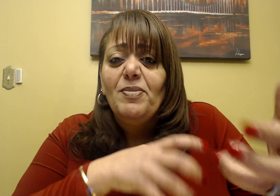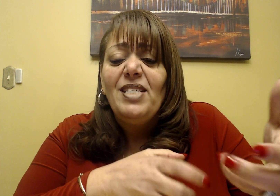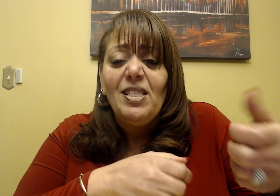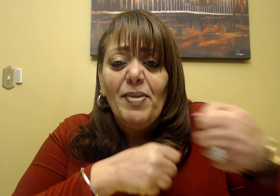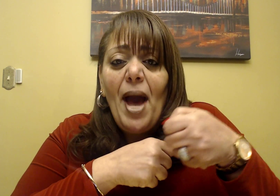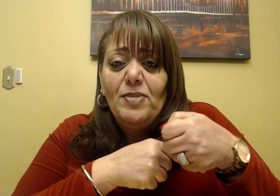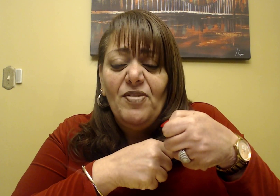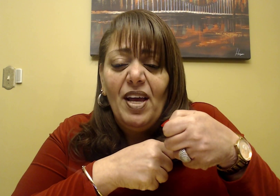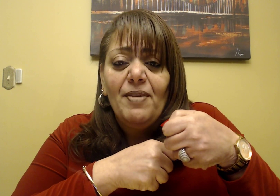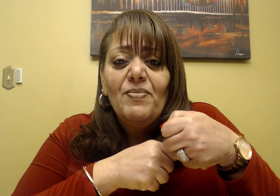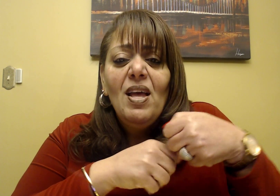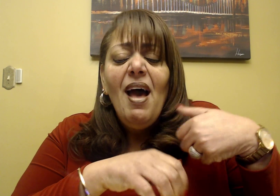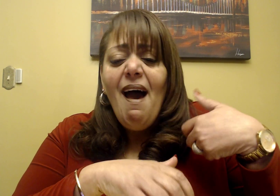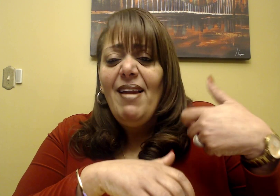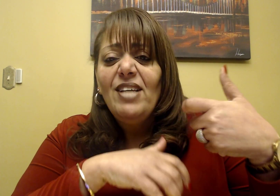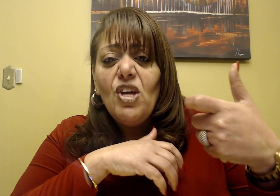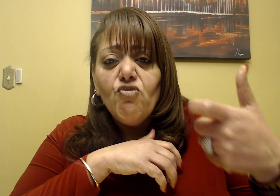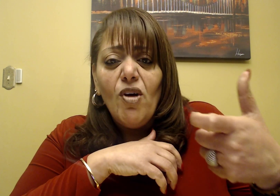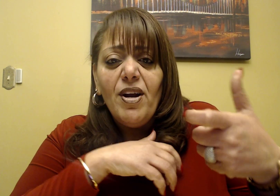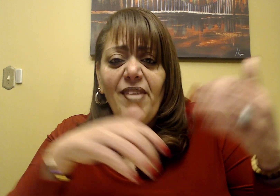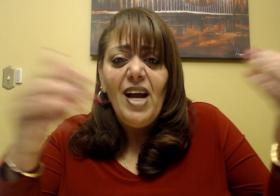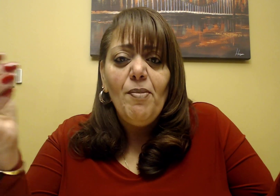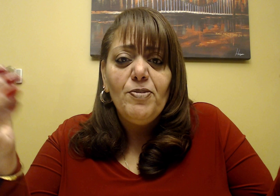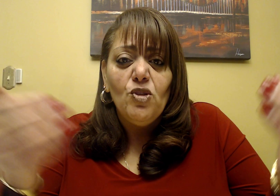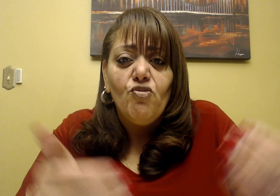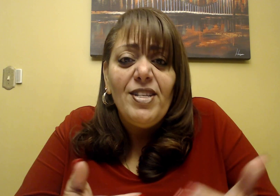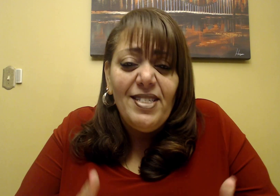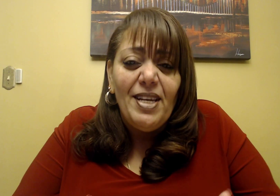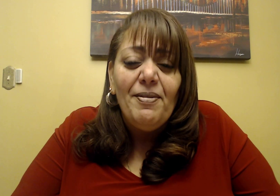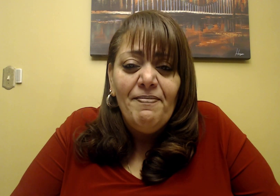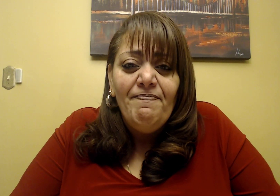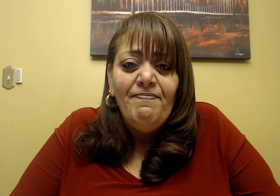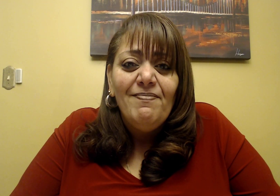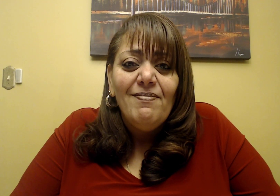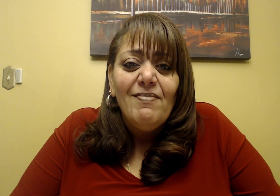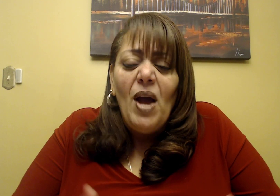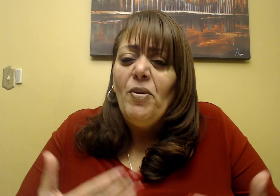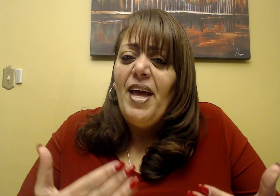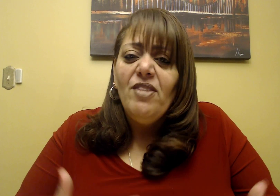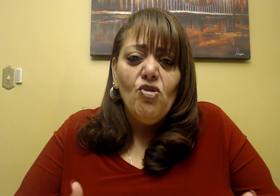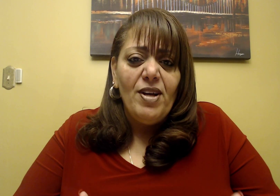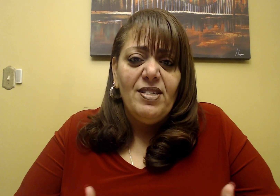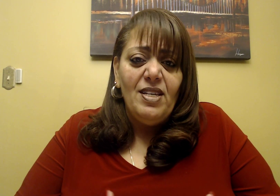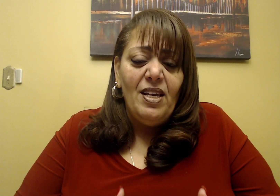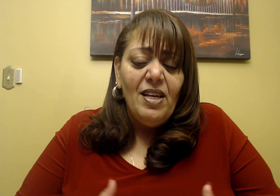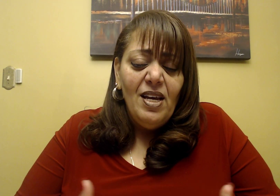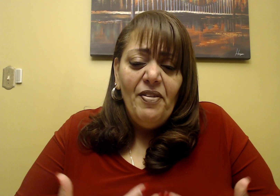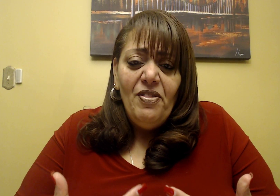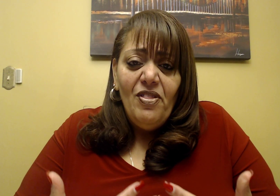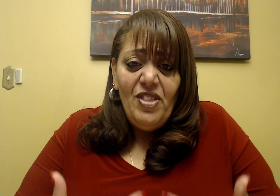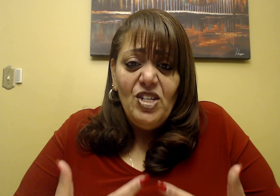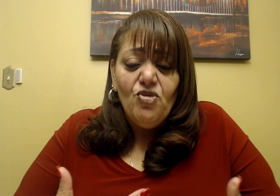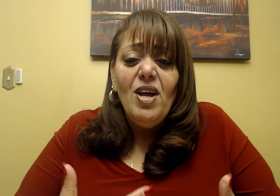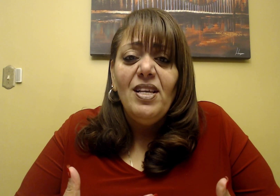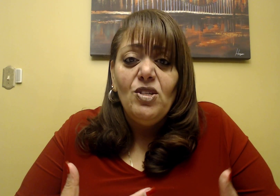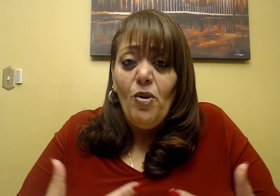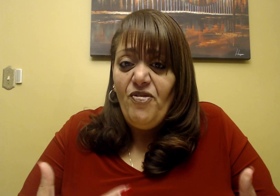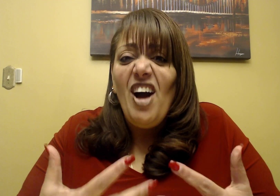to take them captive again. And as they're running, they come up to the Red Sea. And when they hit the Red Sea, the Israelis, who are five